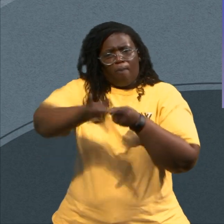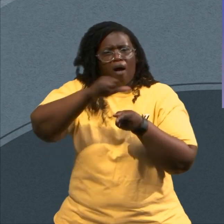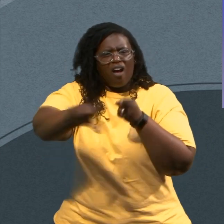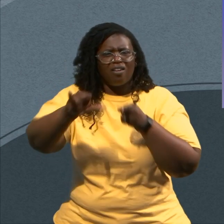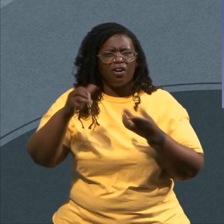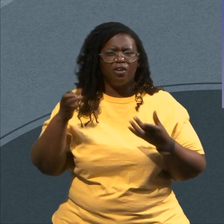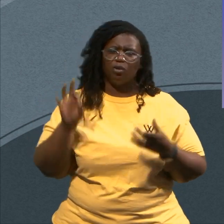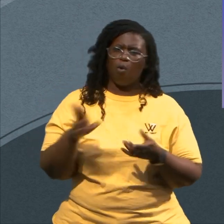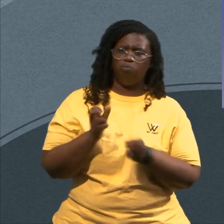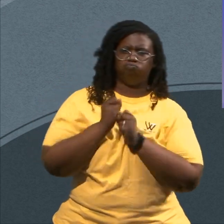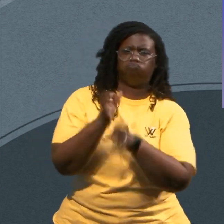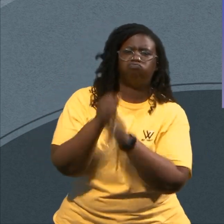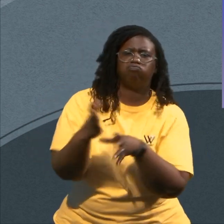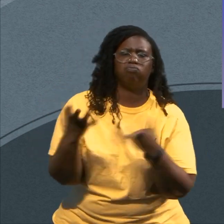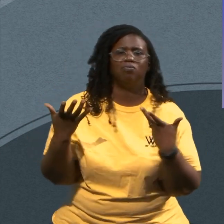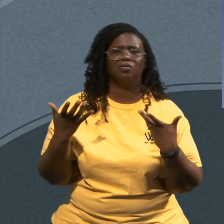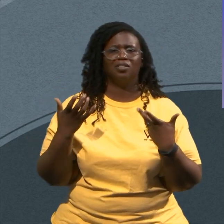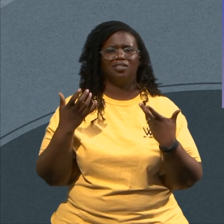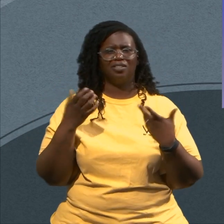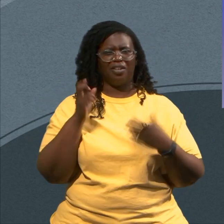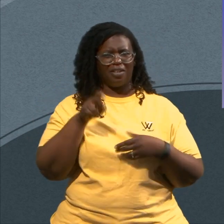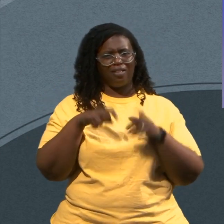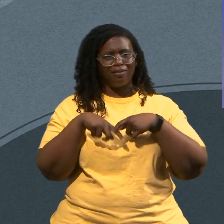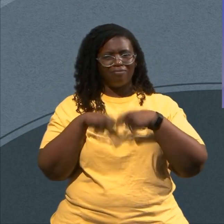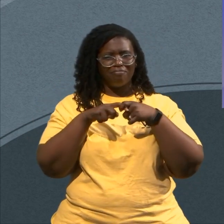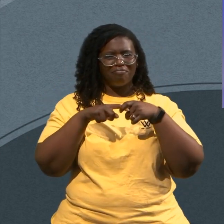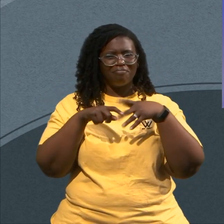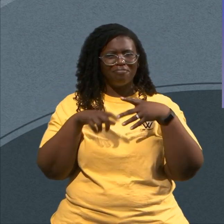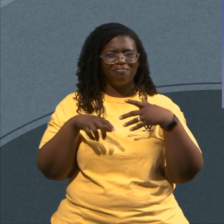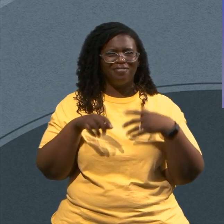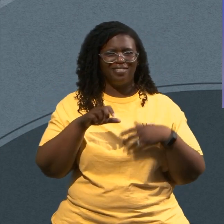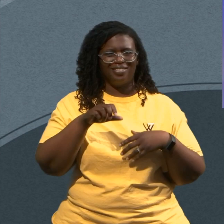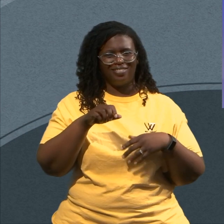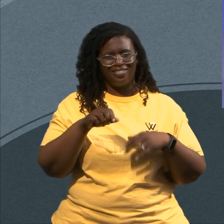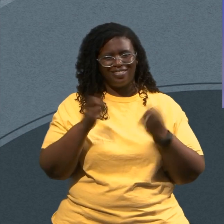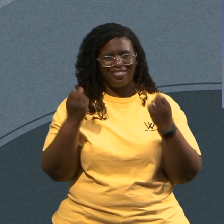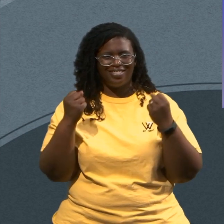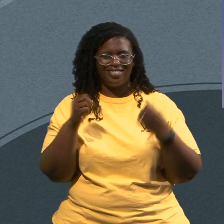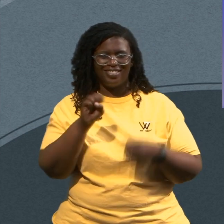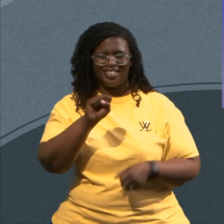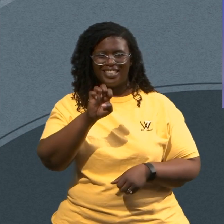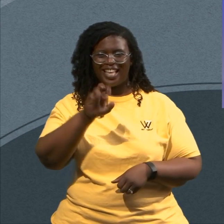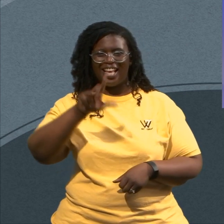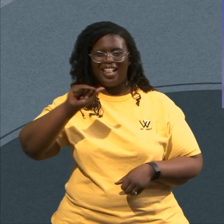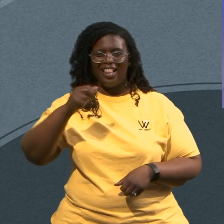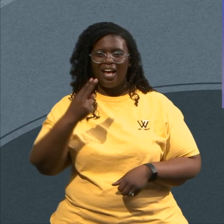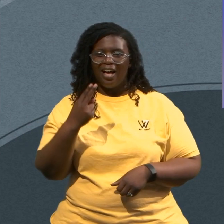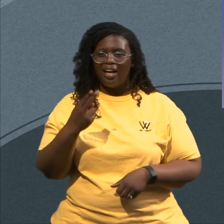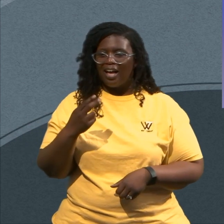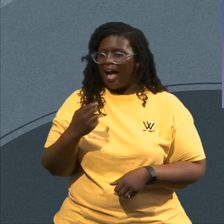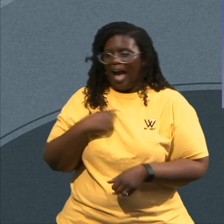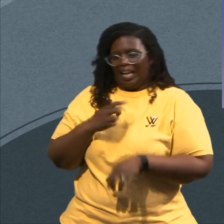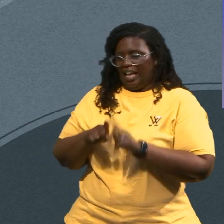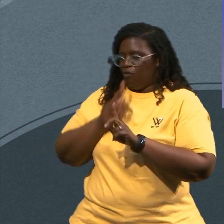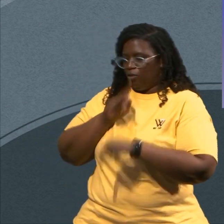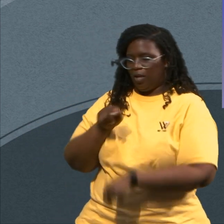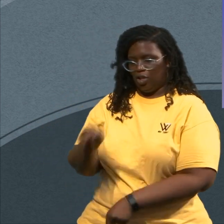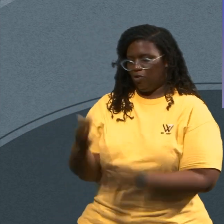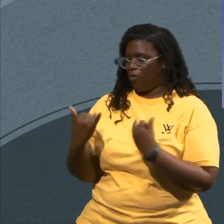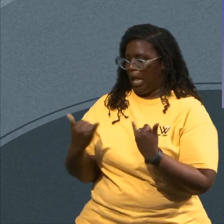Somebody shout Selah Selah I ain't got Nothing to say To you right now Selah Some of us